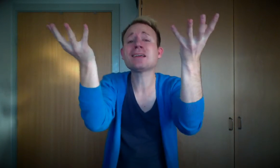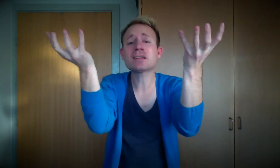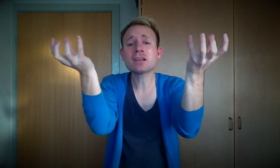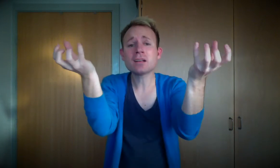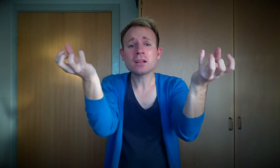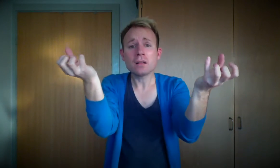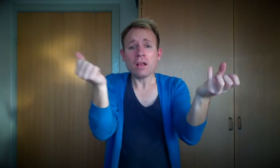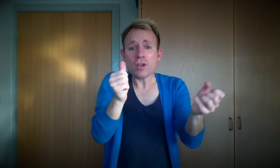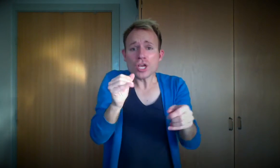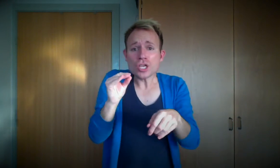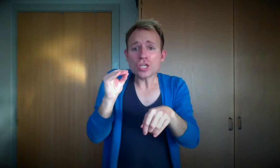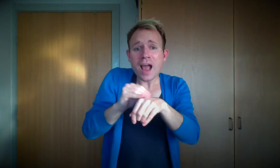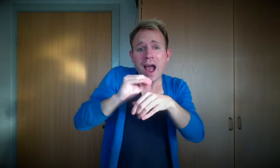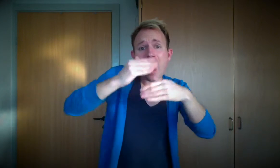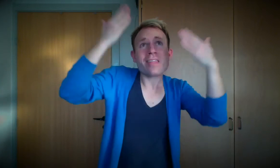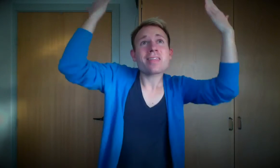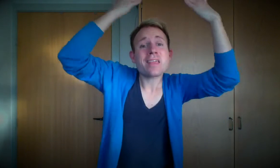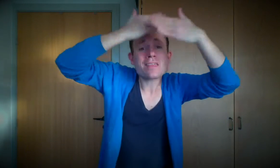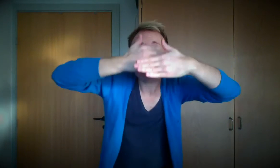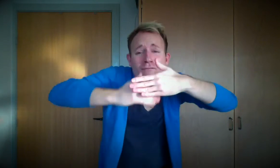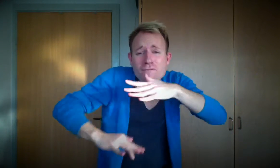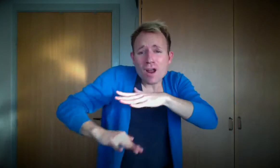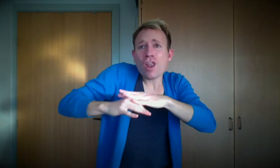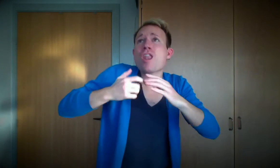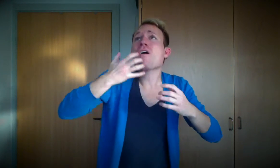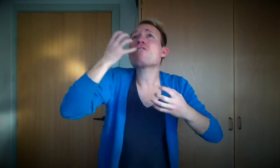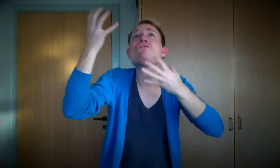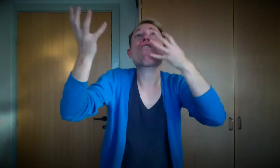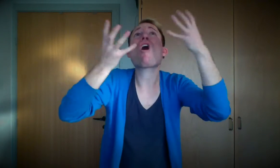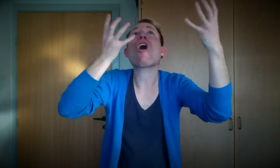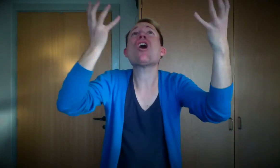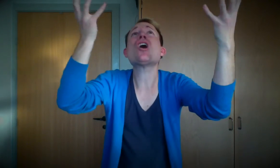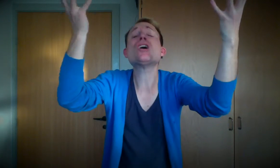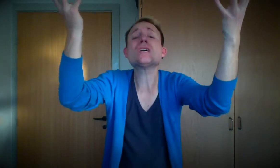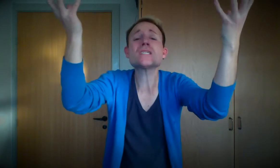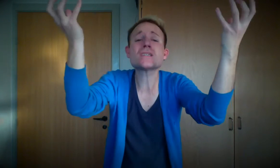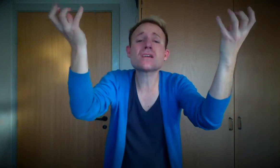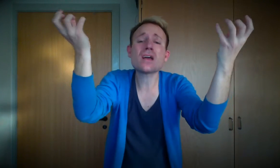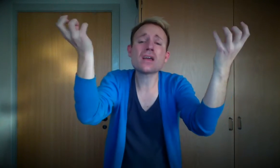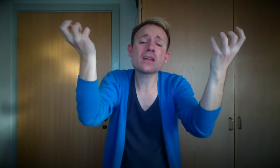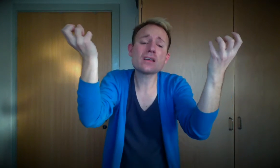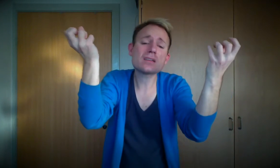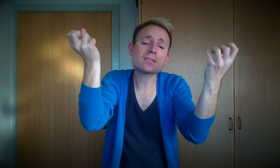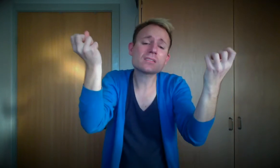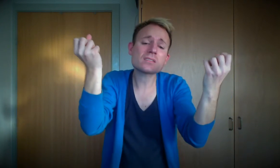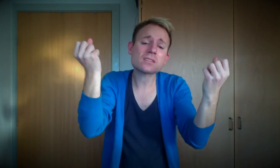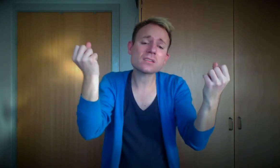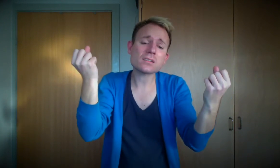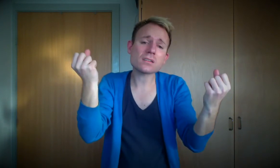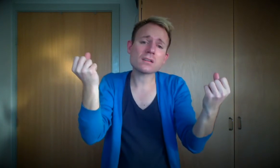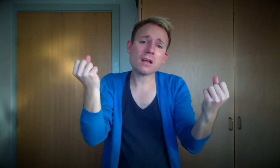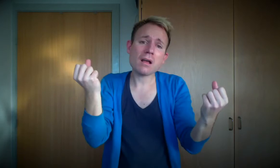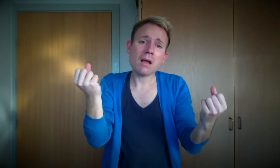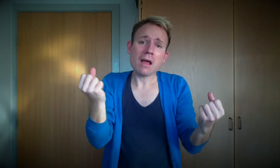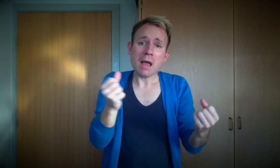Even though the night is filled with voices, I remember